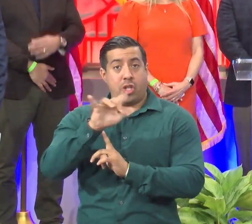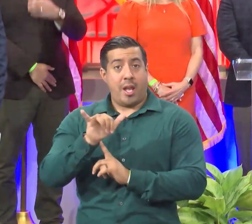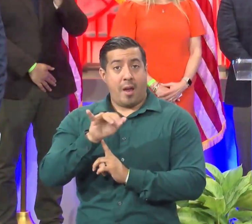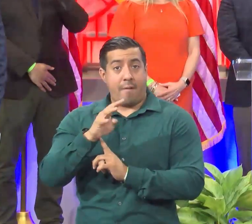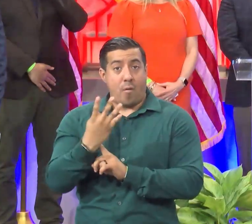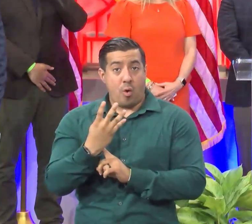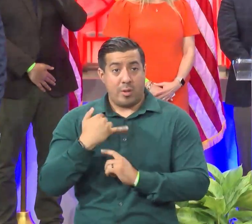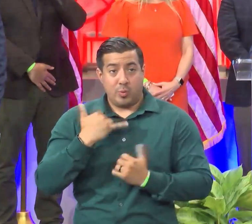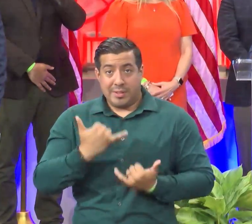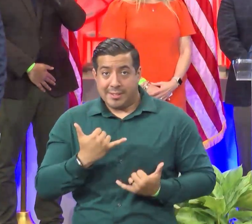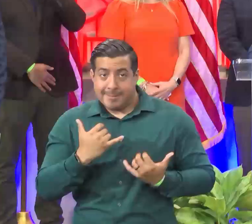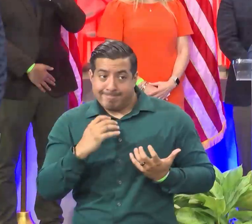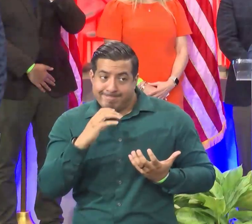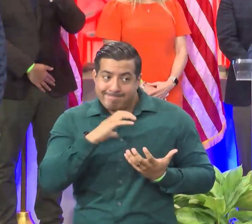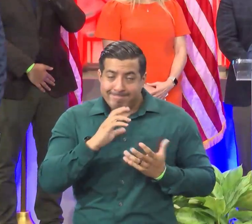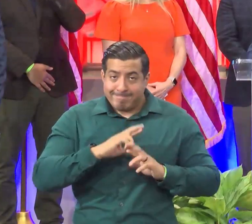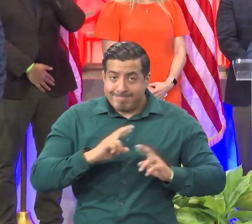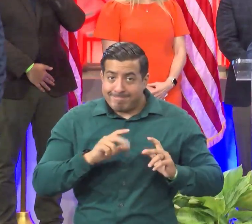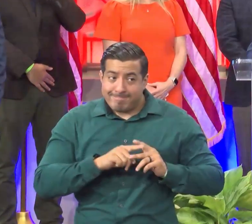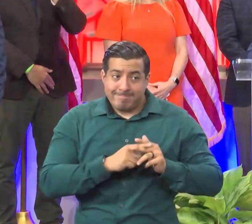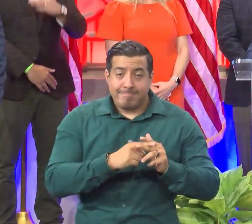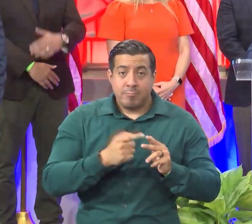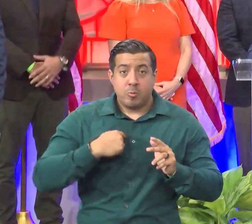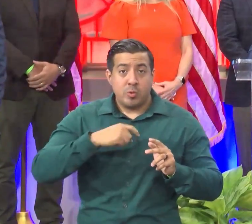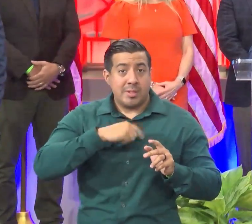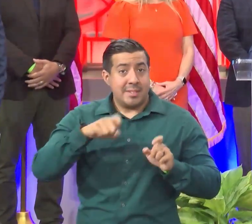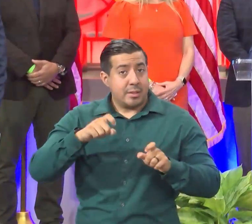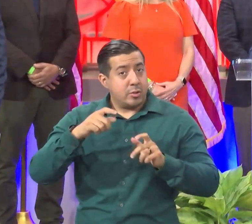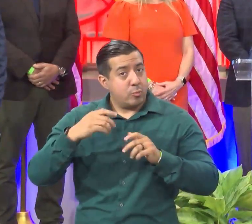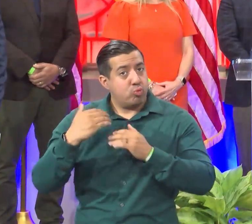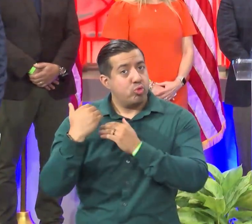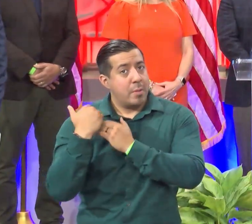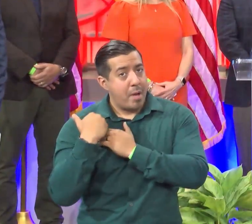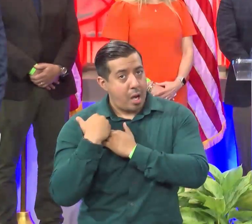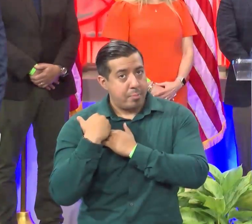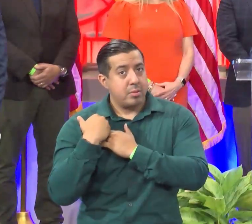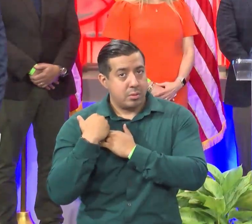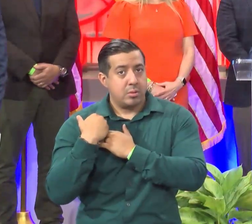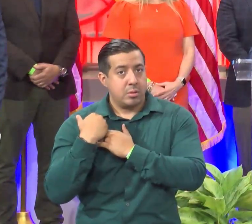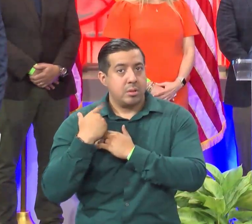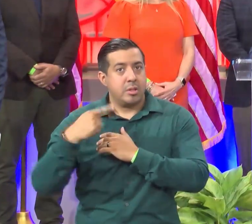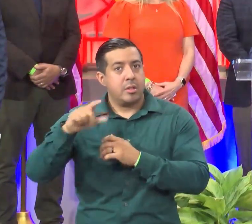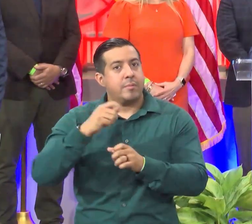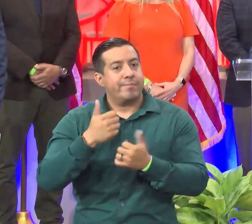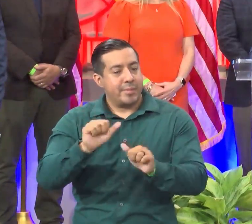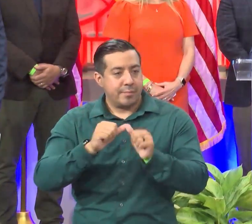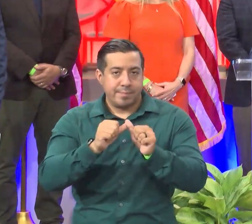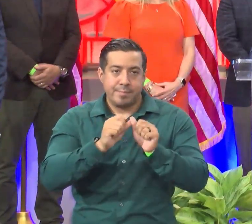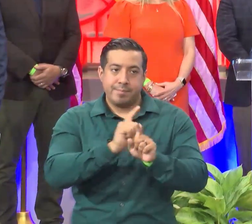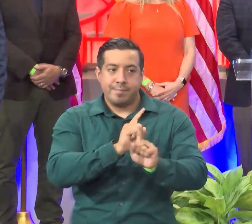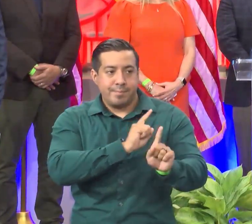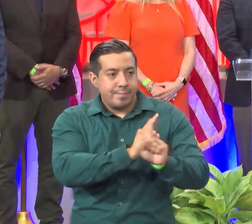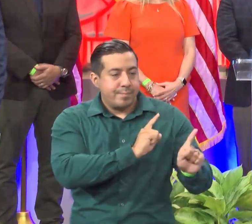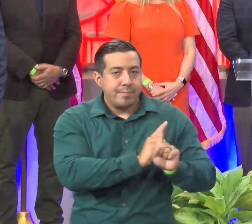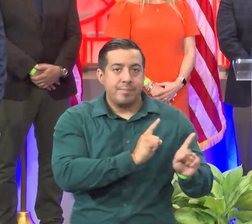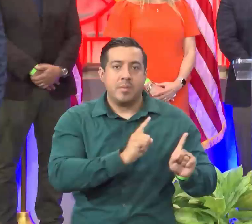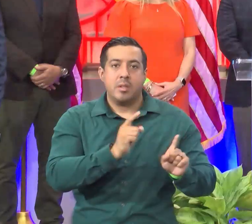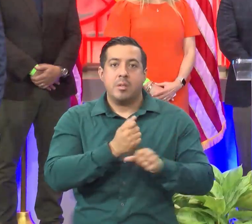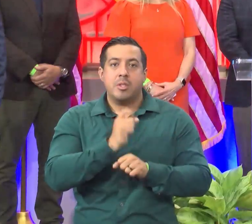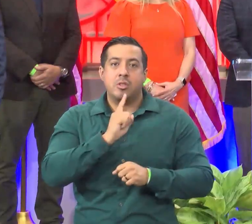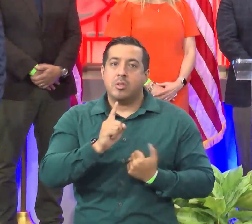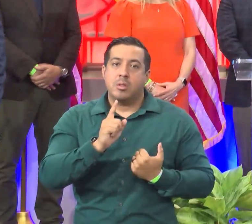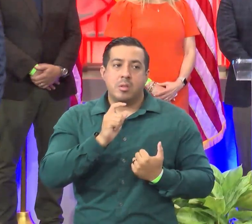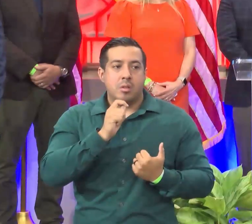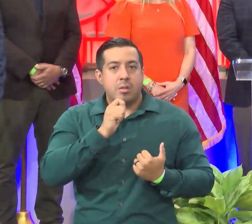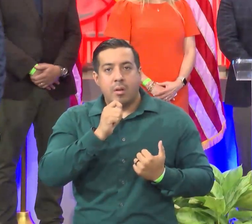remember to recreate responsibly and continue to practice physical distancing, plan ahead and leave no trace.